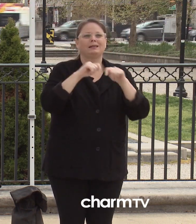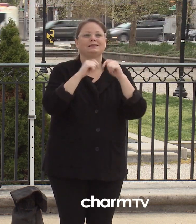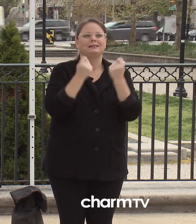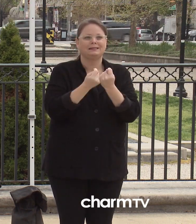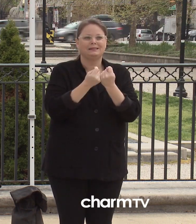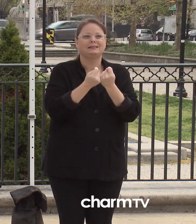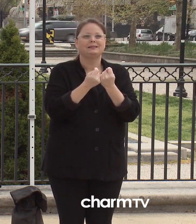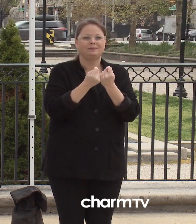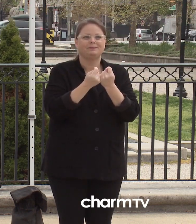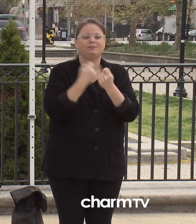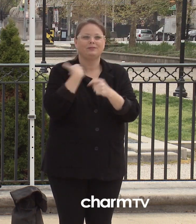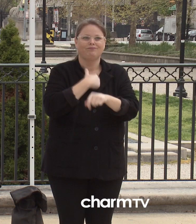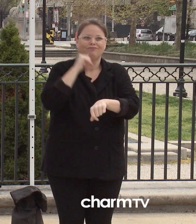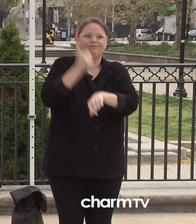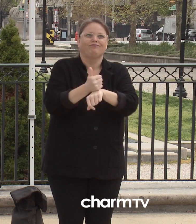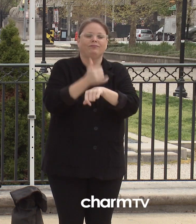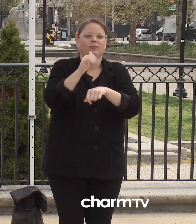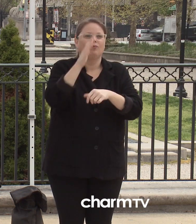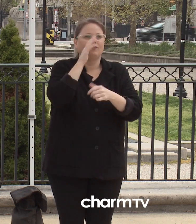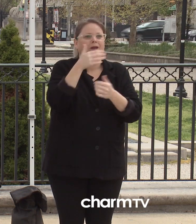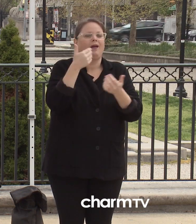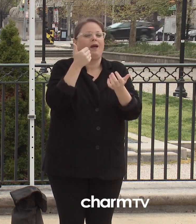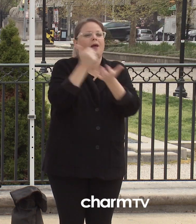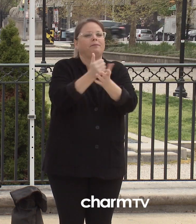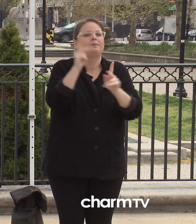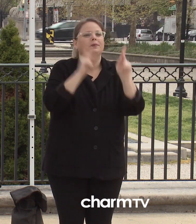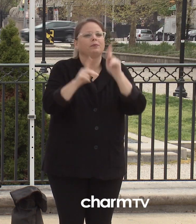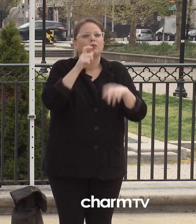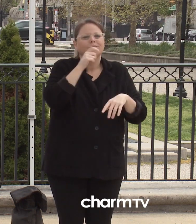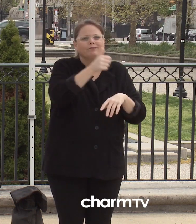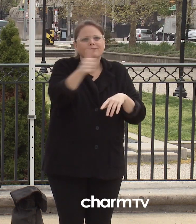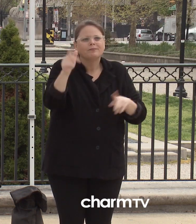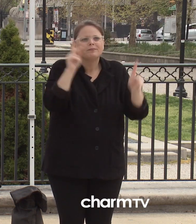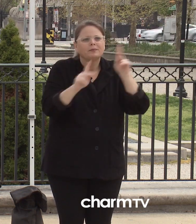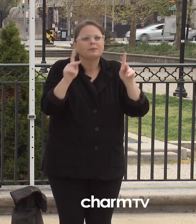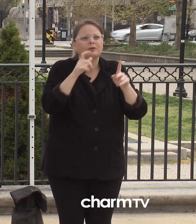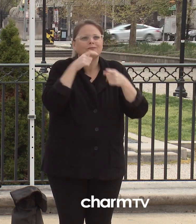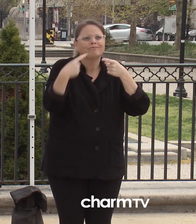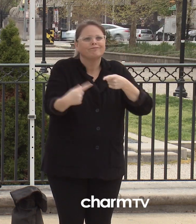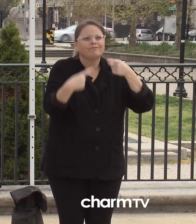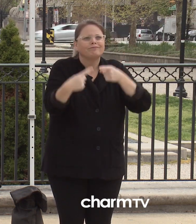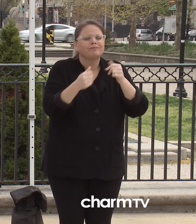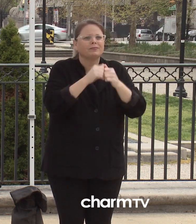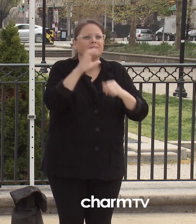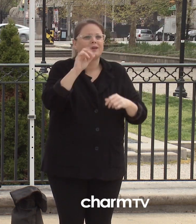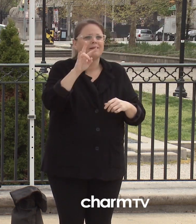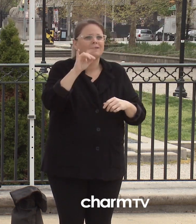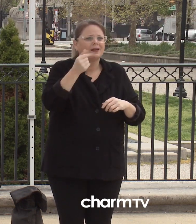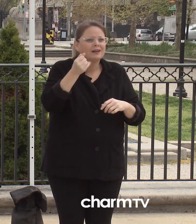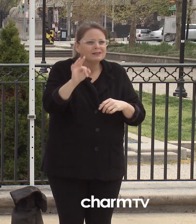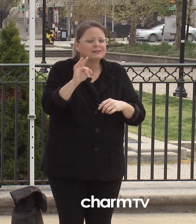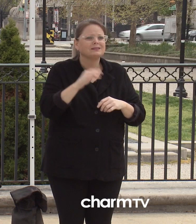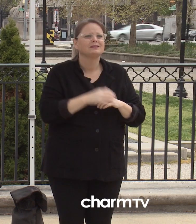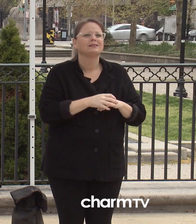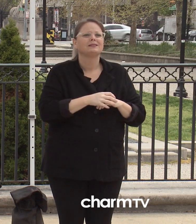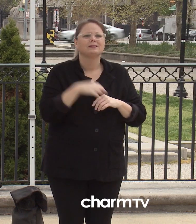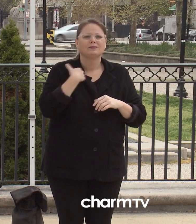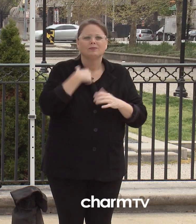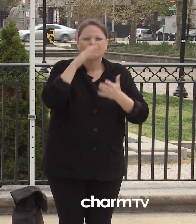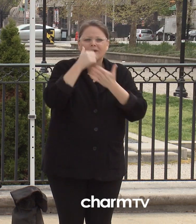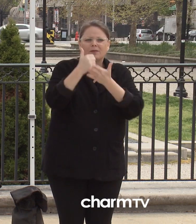experiencing residents with COVID-19. We will continue to advise long-term care facilities on isolation and quarantine protocols,